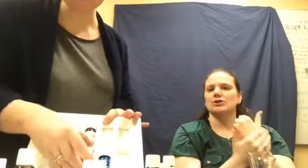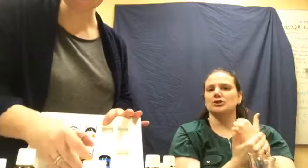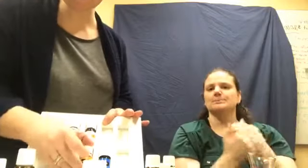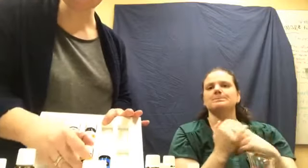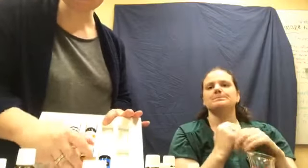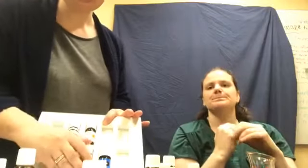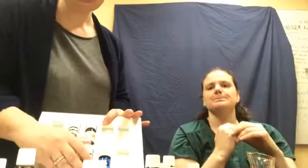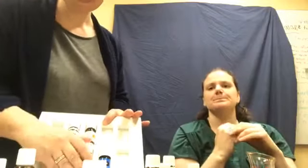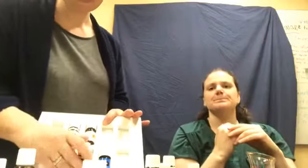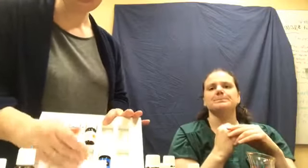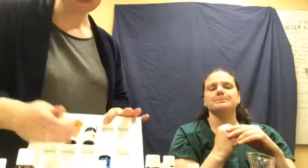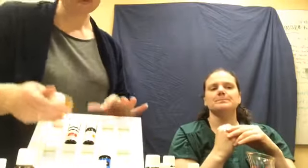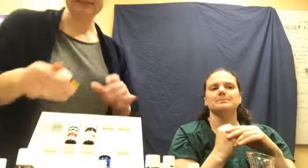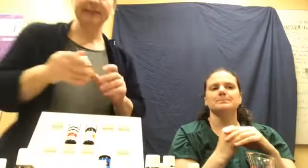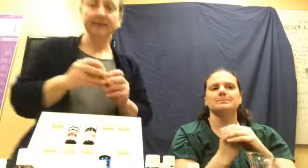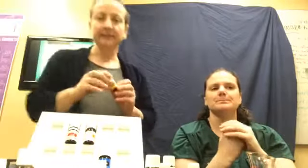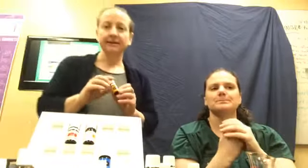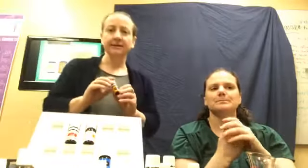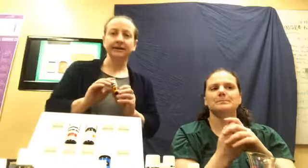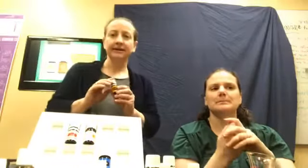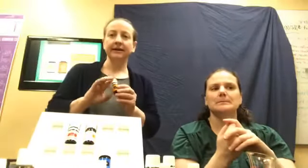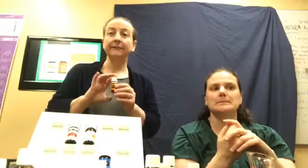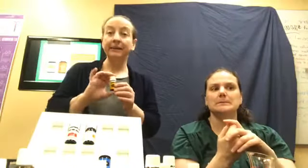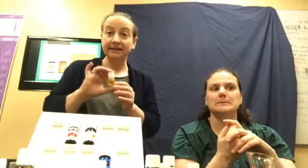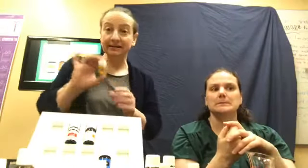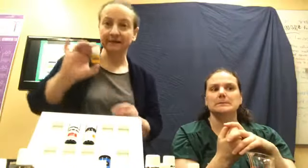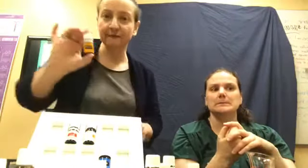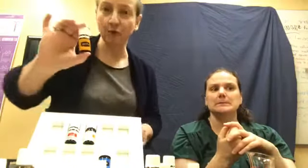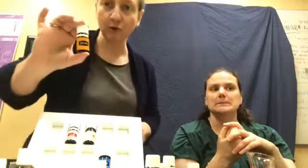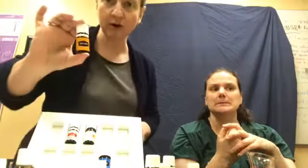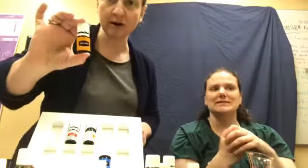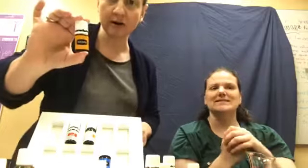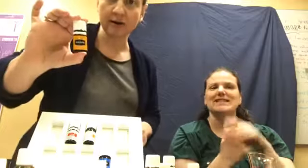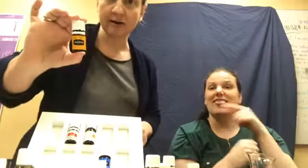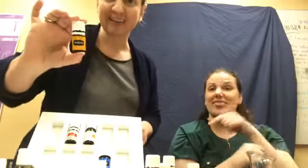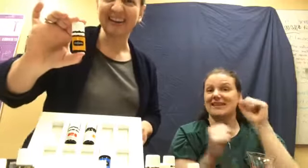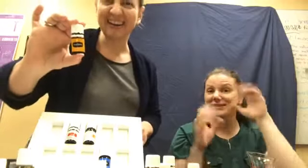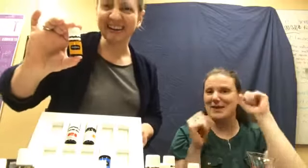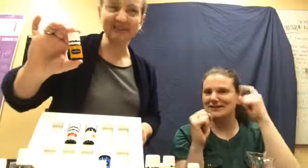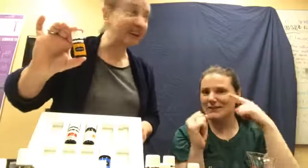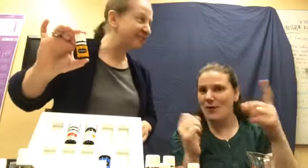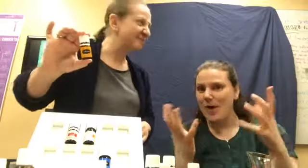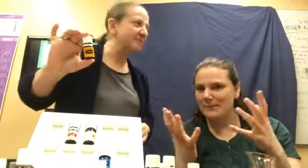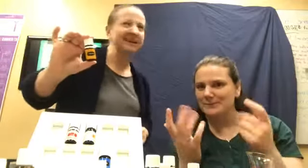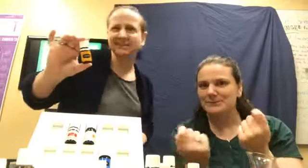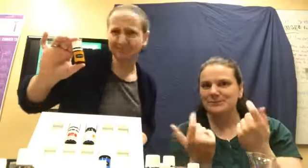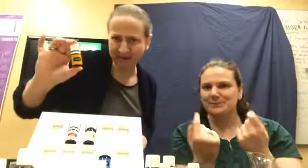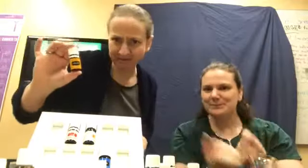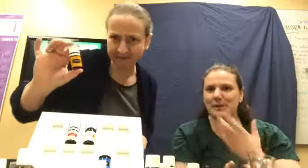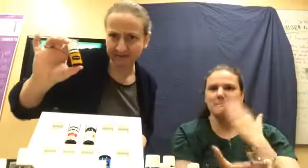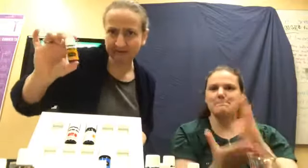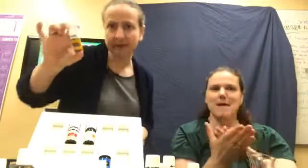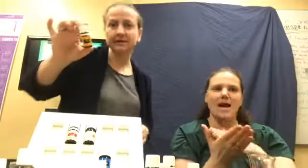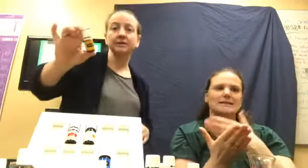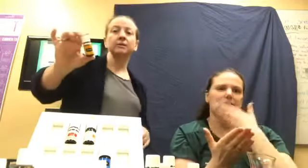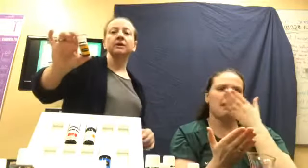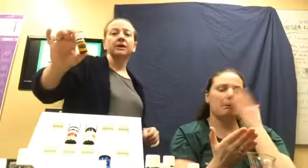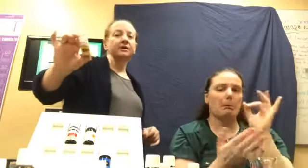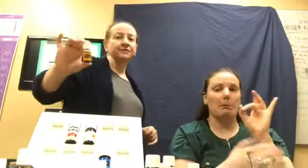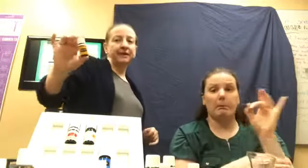This is amazing for getting rid of bad smells. Okay. So if you